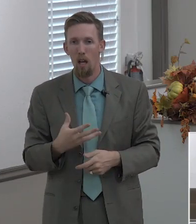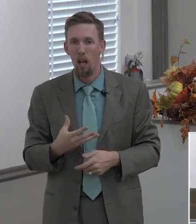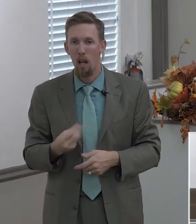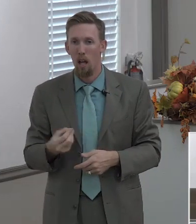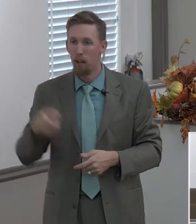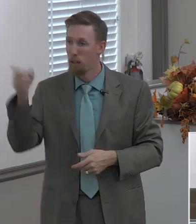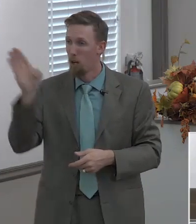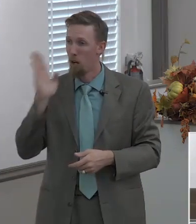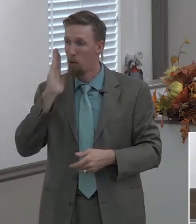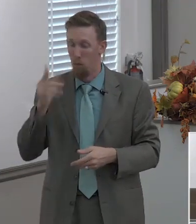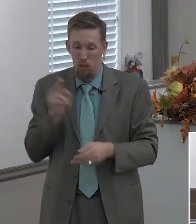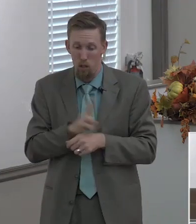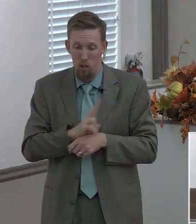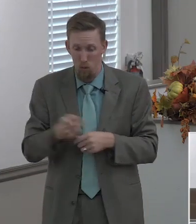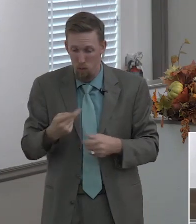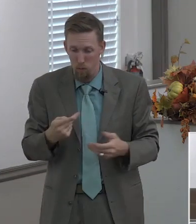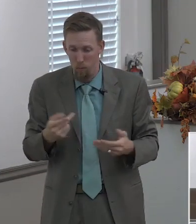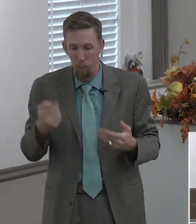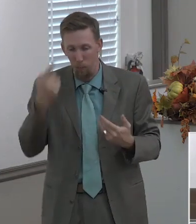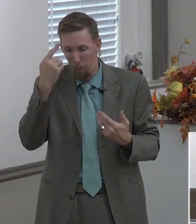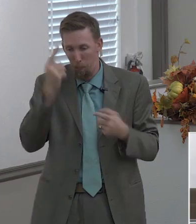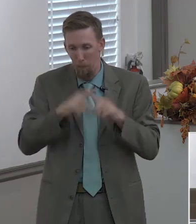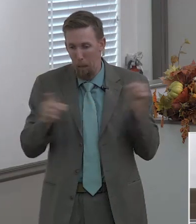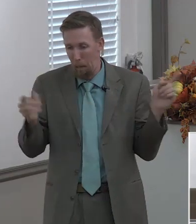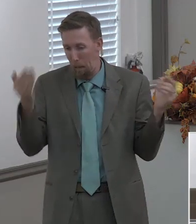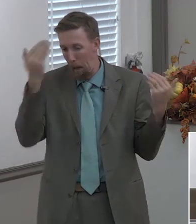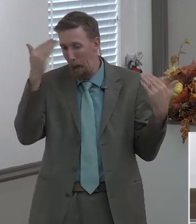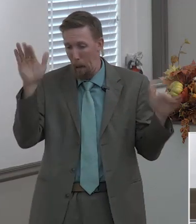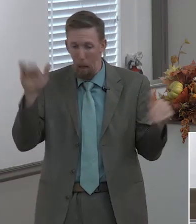and however god was going to use us we were just